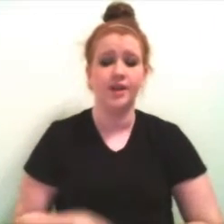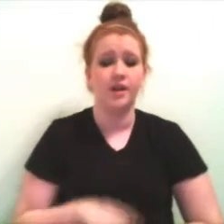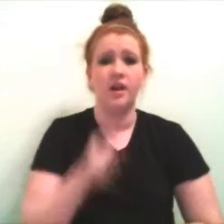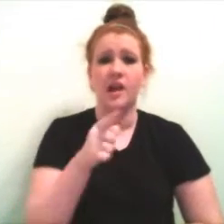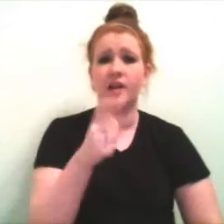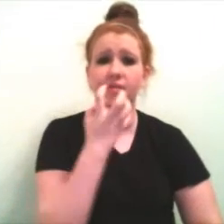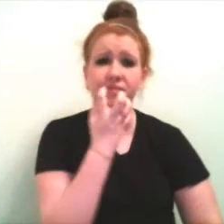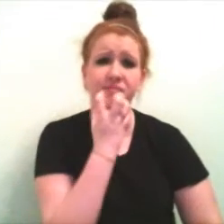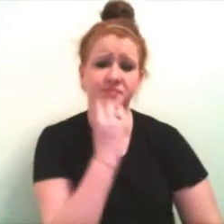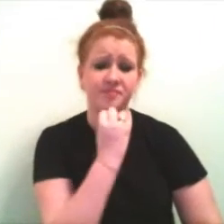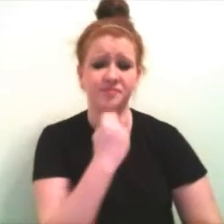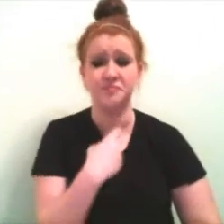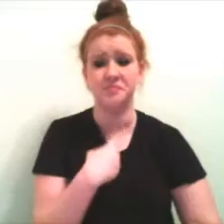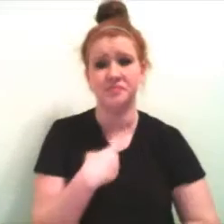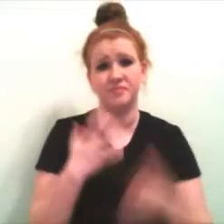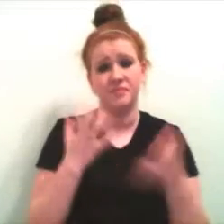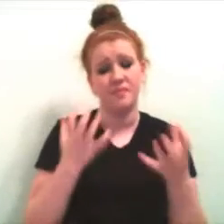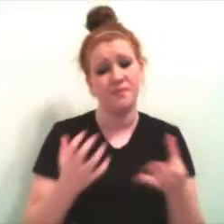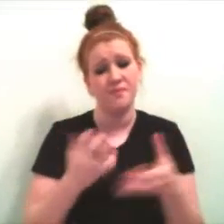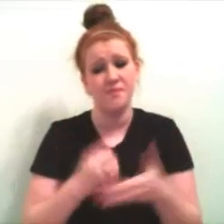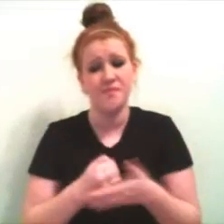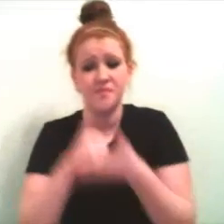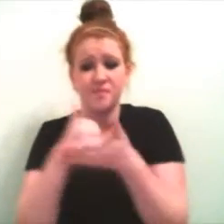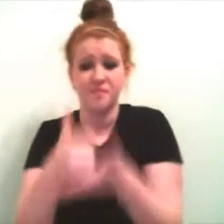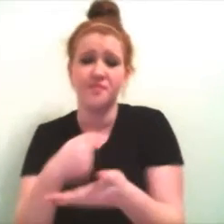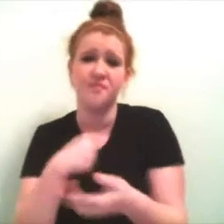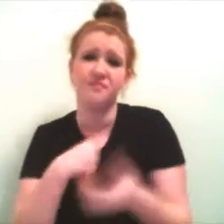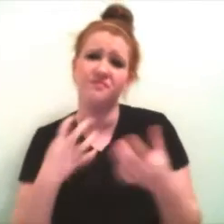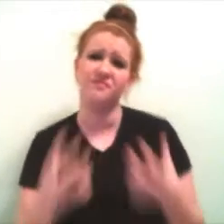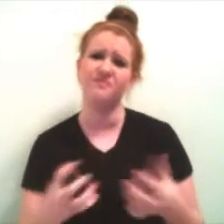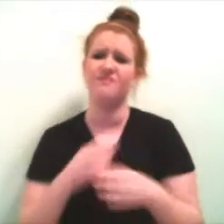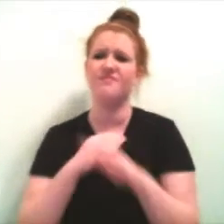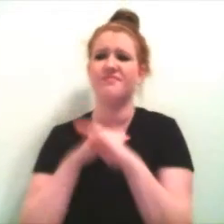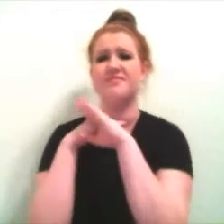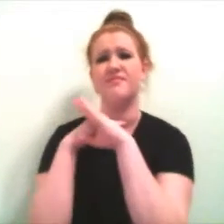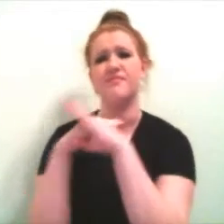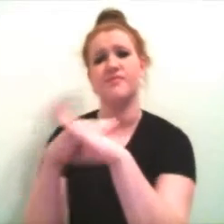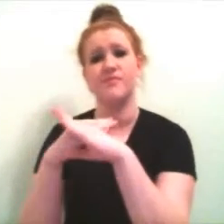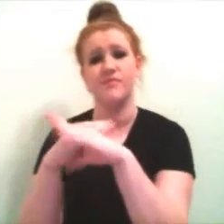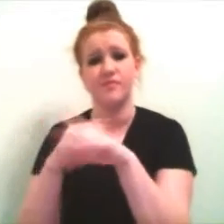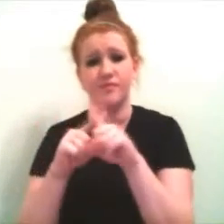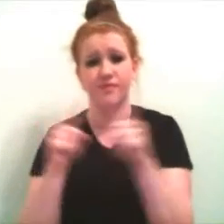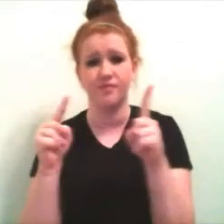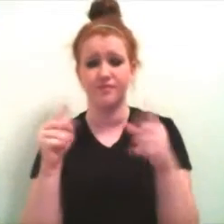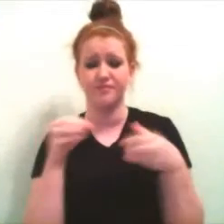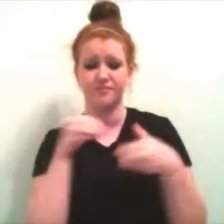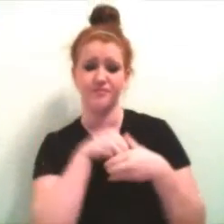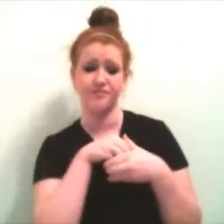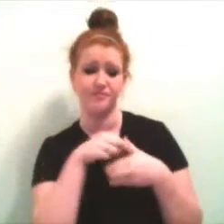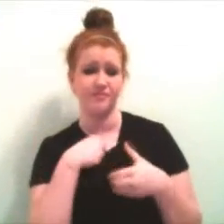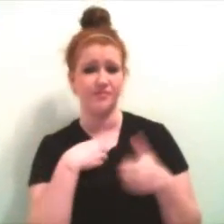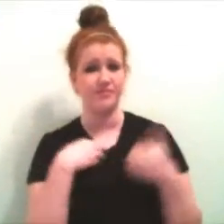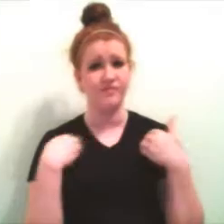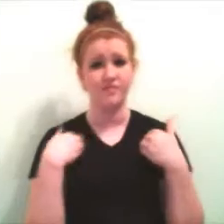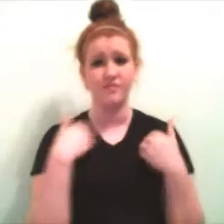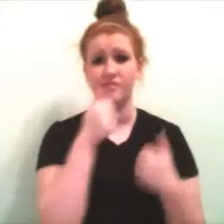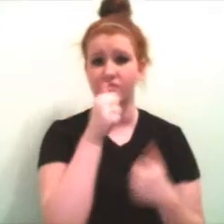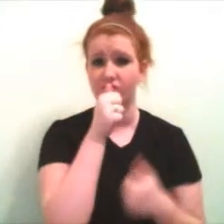I want to hide the truth, I want to shelter you, but with the beast